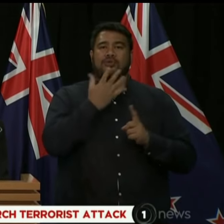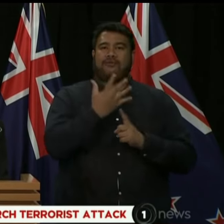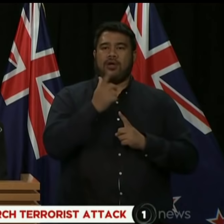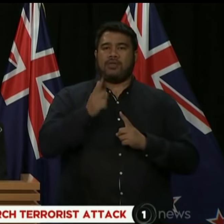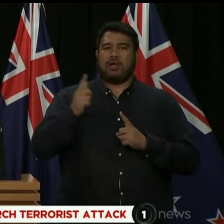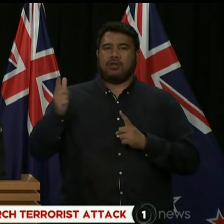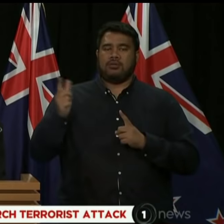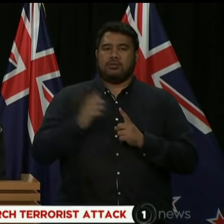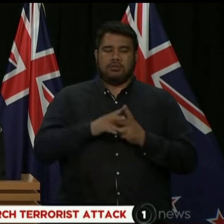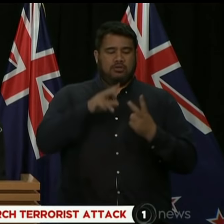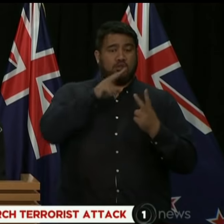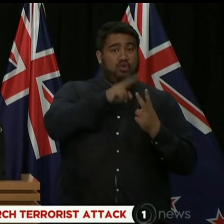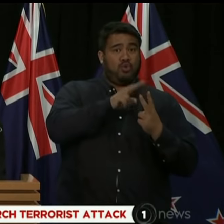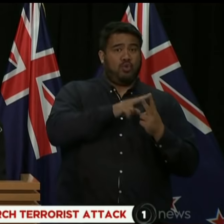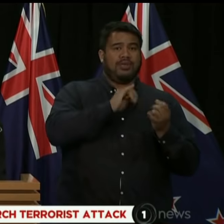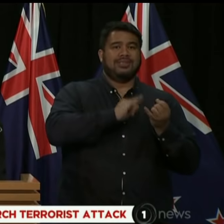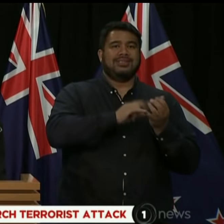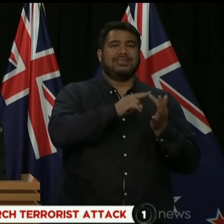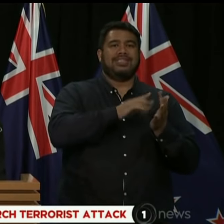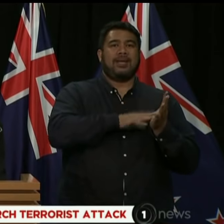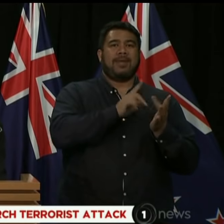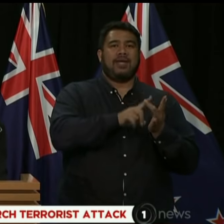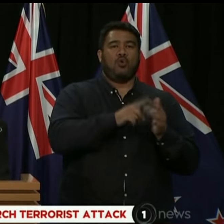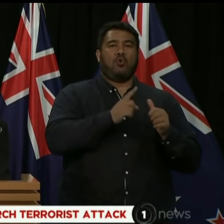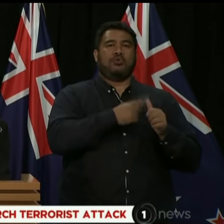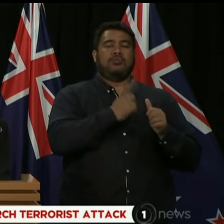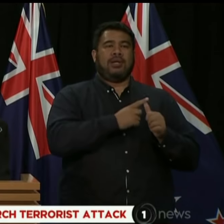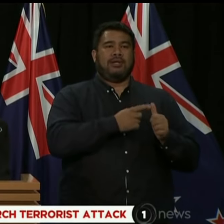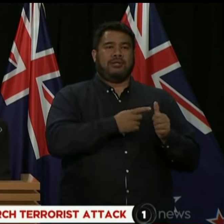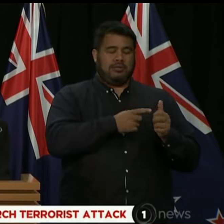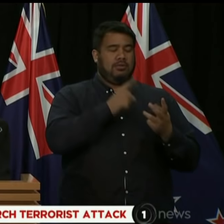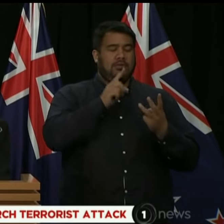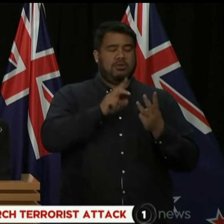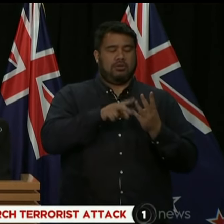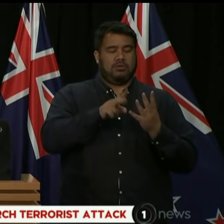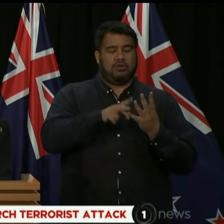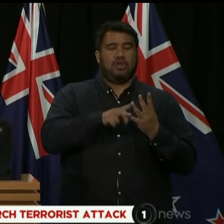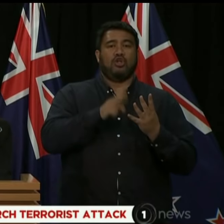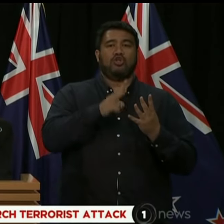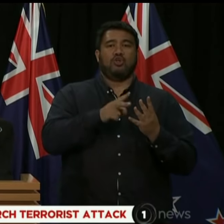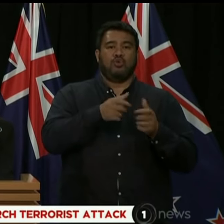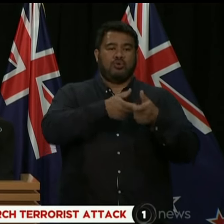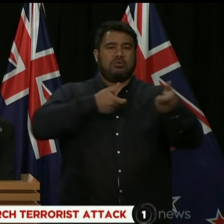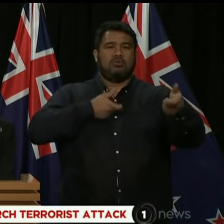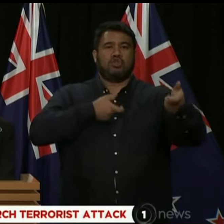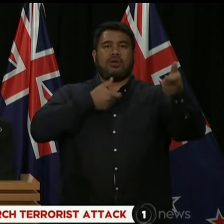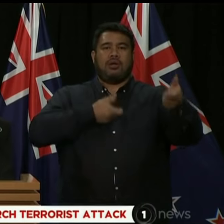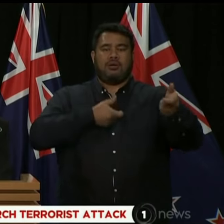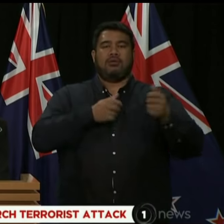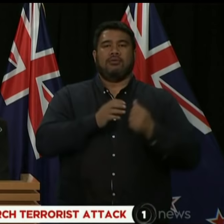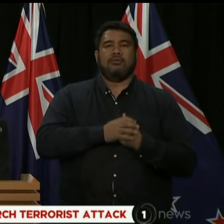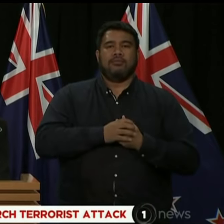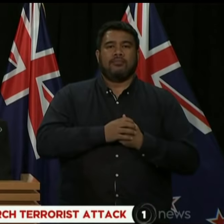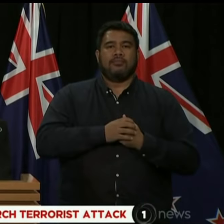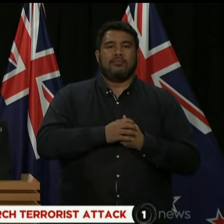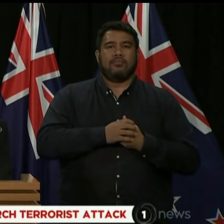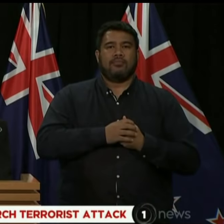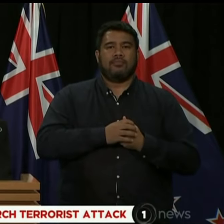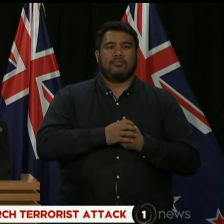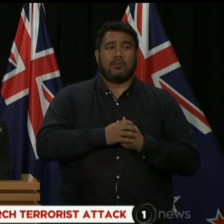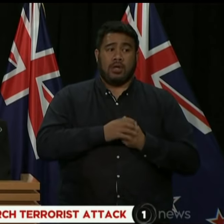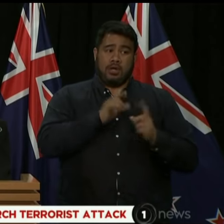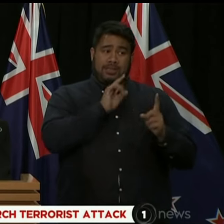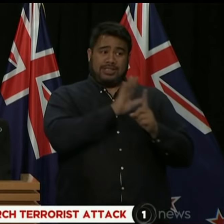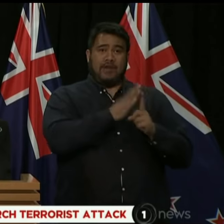semi-automatic weapons and two shotguns. The offender was in possession of a gun